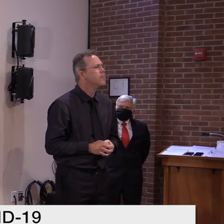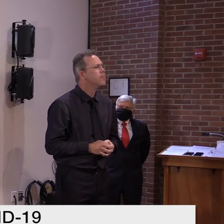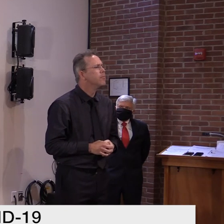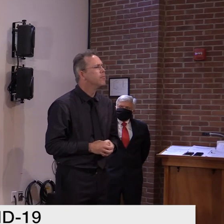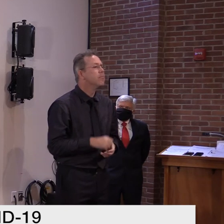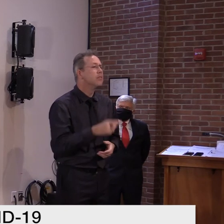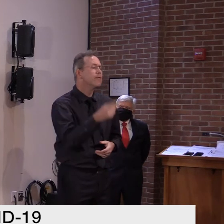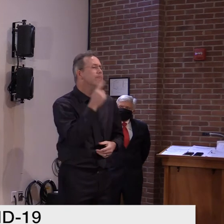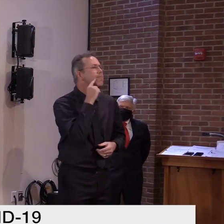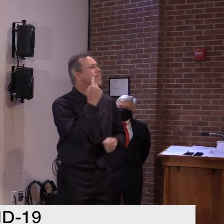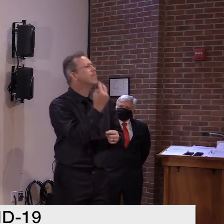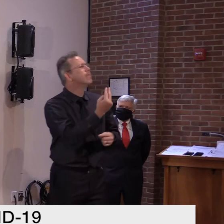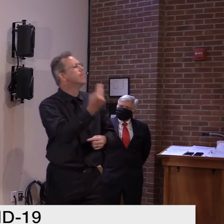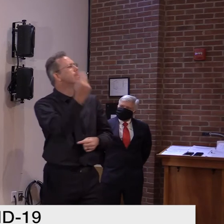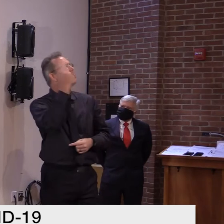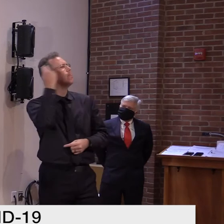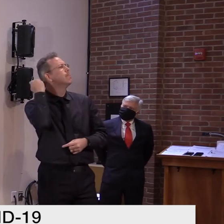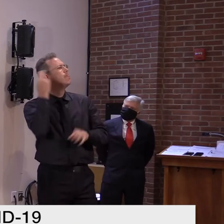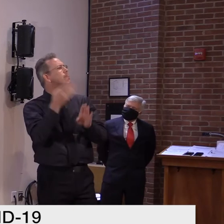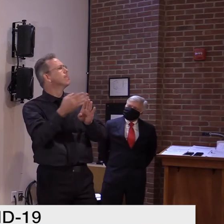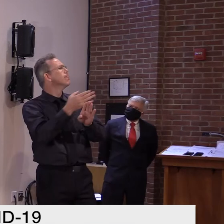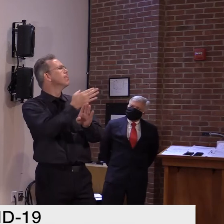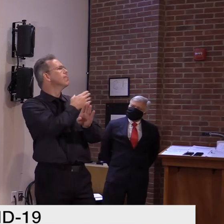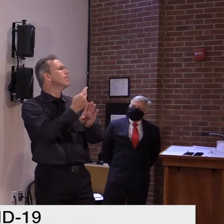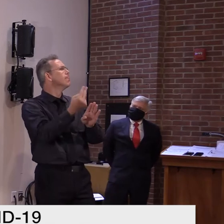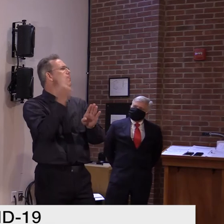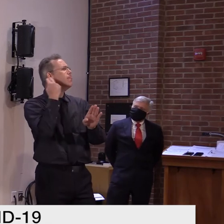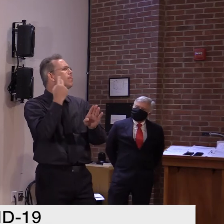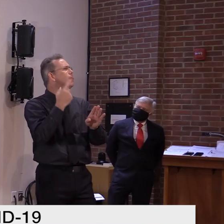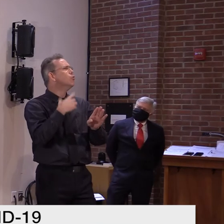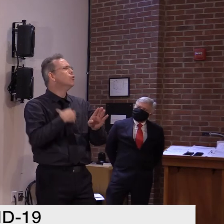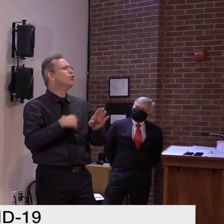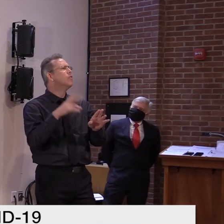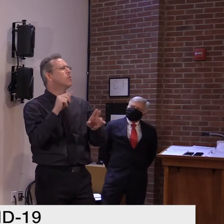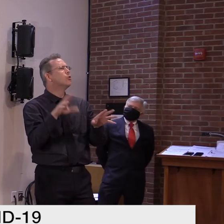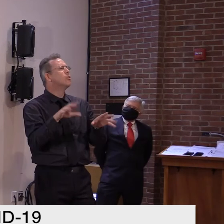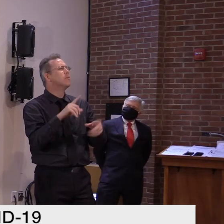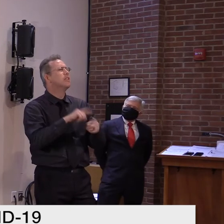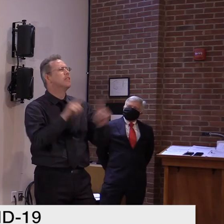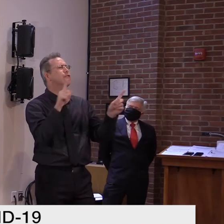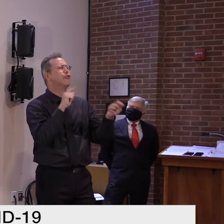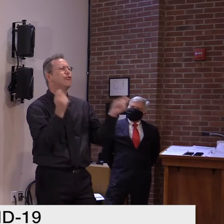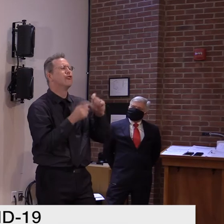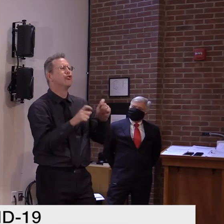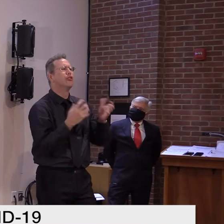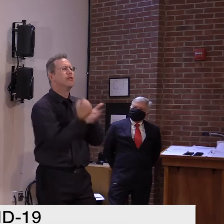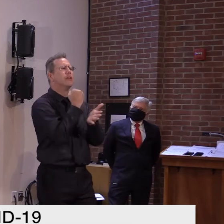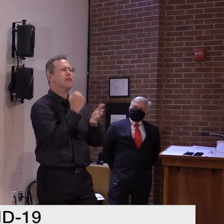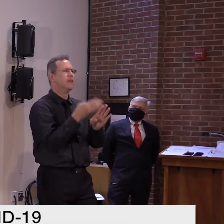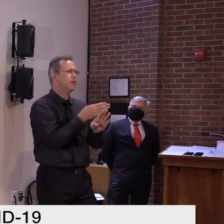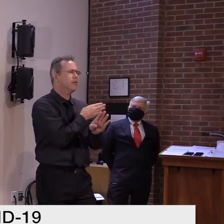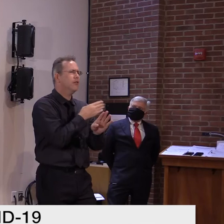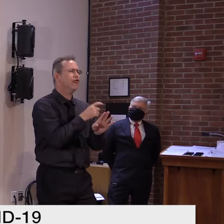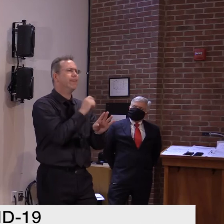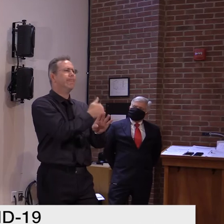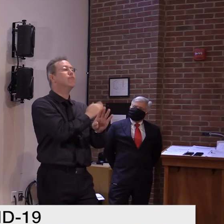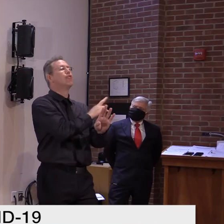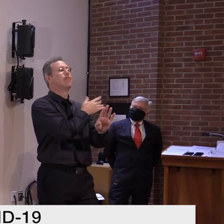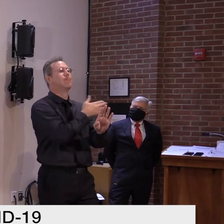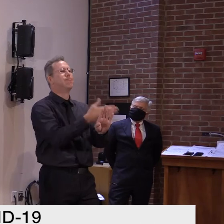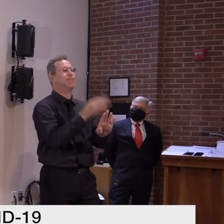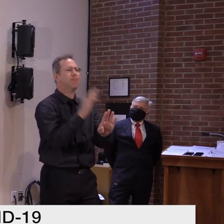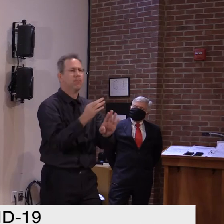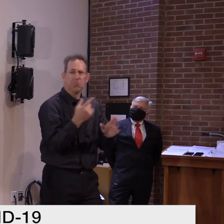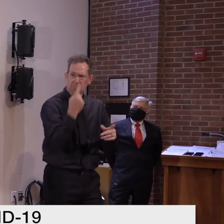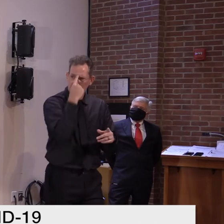Um, well, again, you know, playing Monday morning quarterback, uh, it's pretty easy to go back and maybe see something.